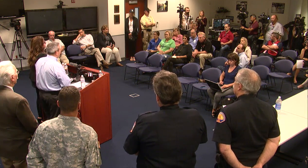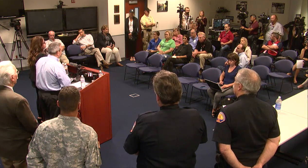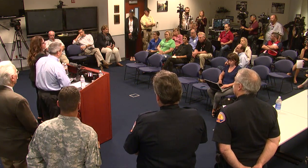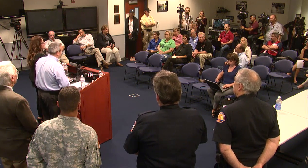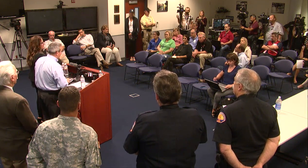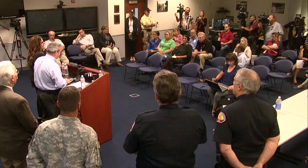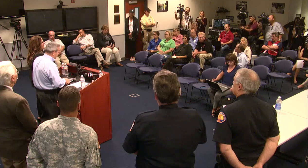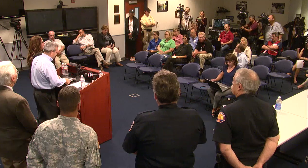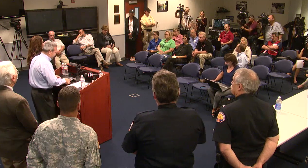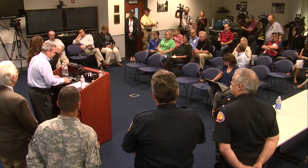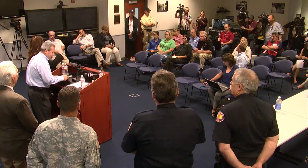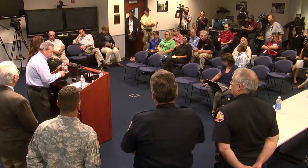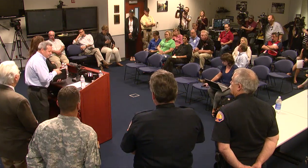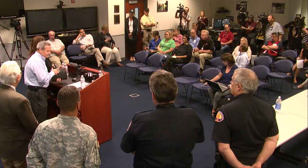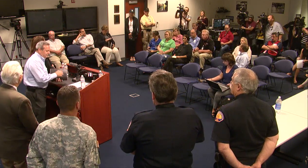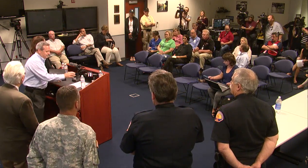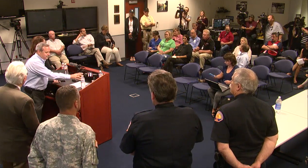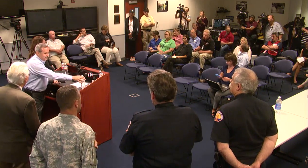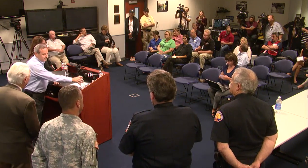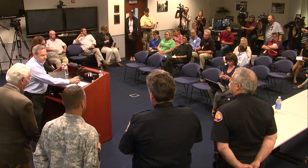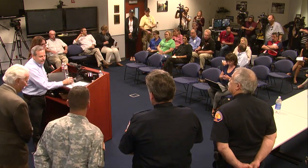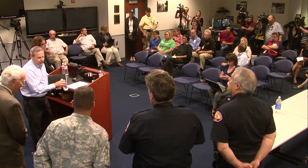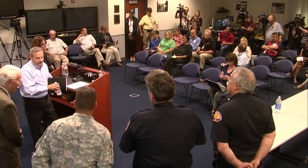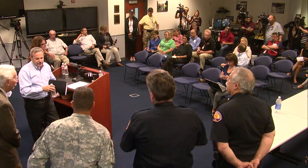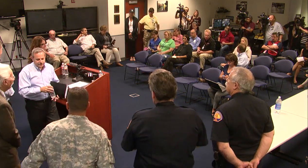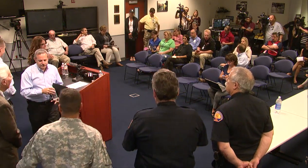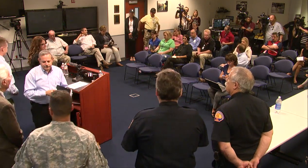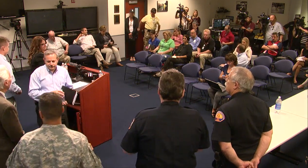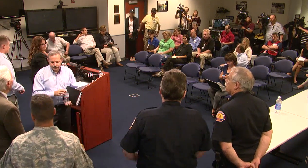Okay. Thank you very much for coming. Thanks everybody.